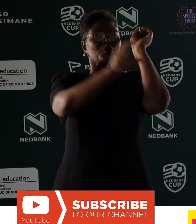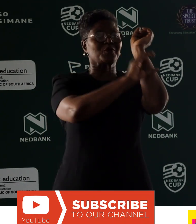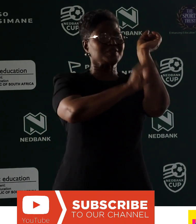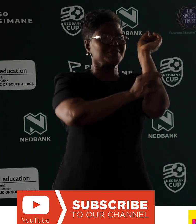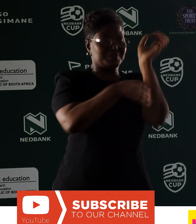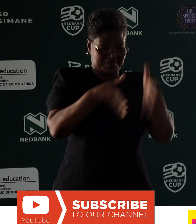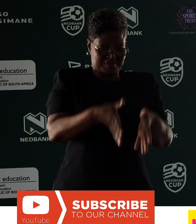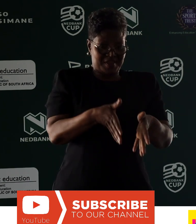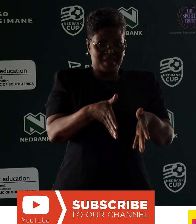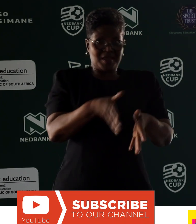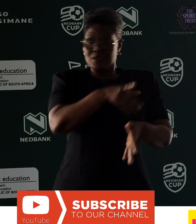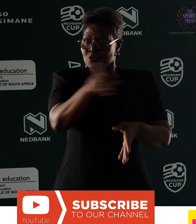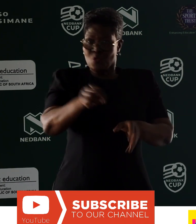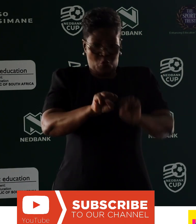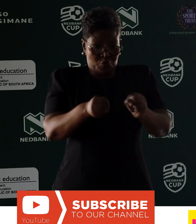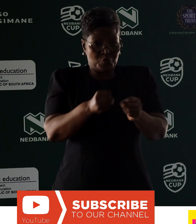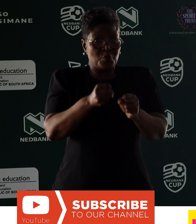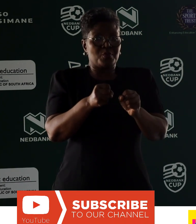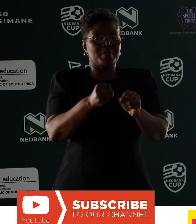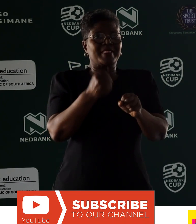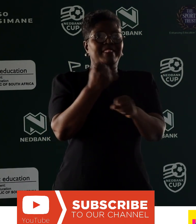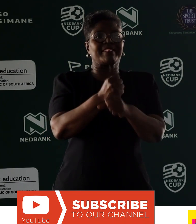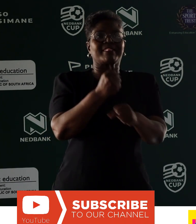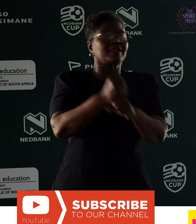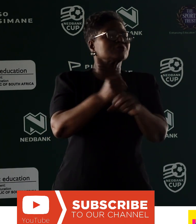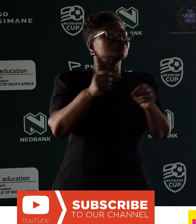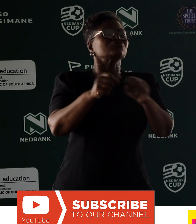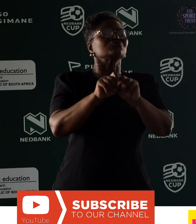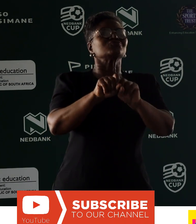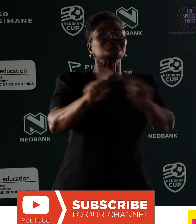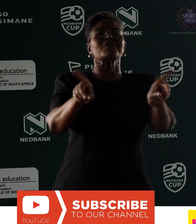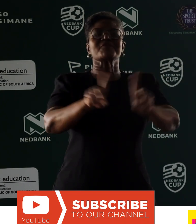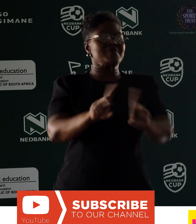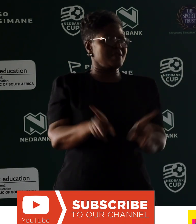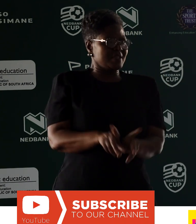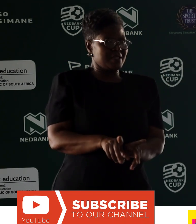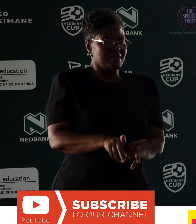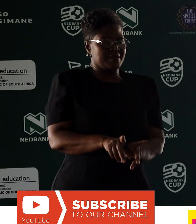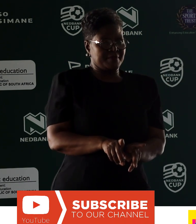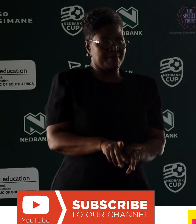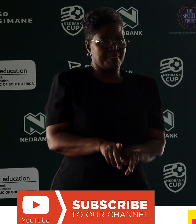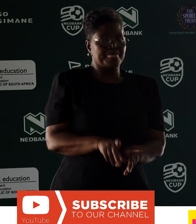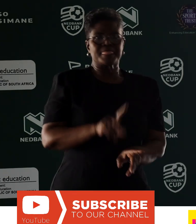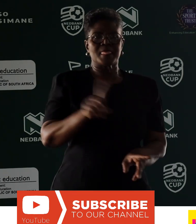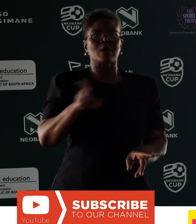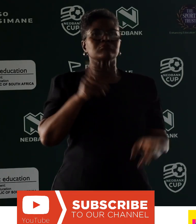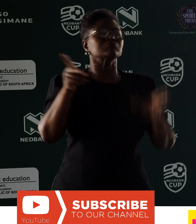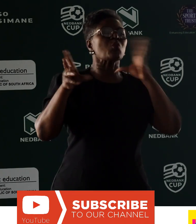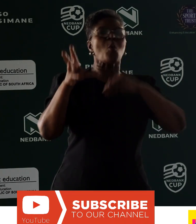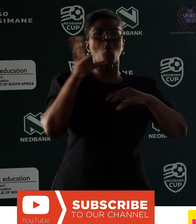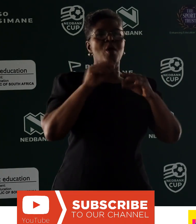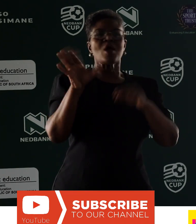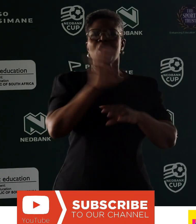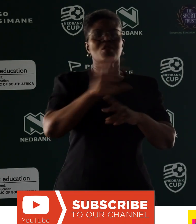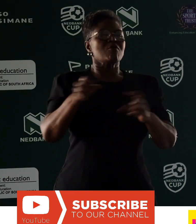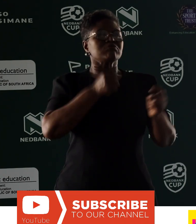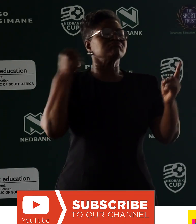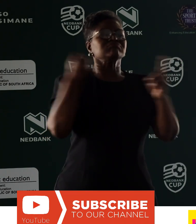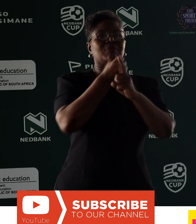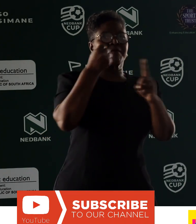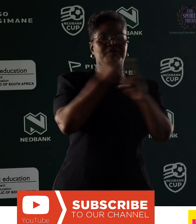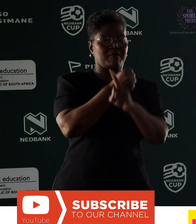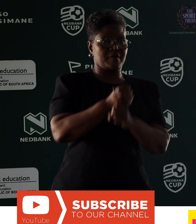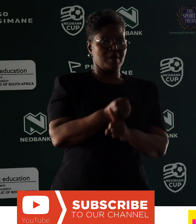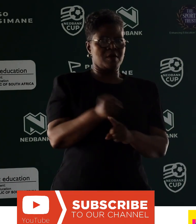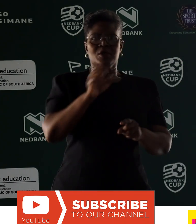do things differently. In fact, they resolve the solutions of this country by talking, not war. Because North American